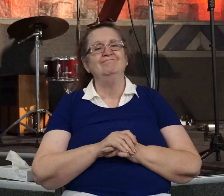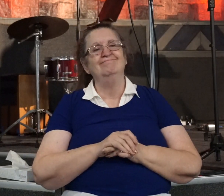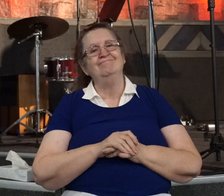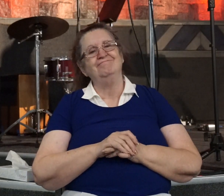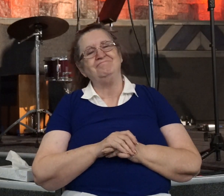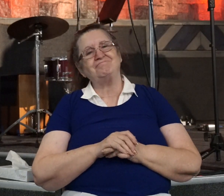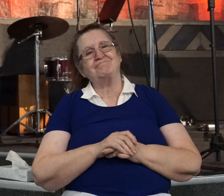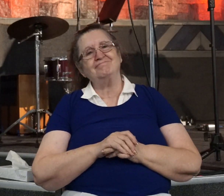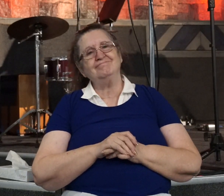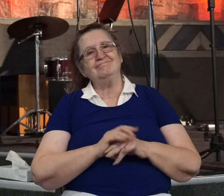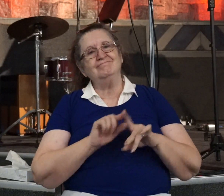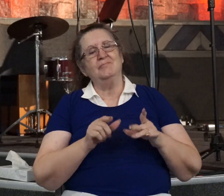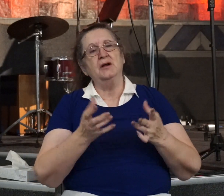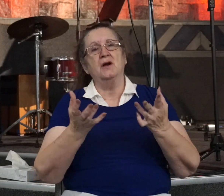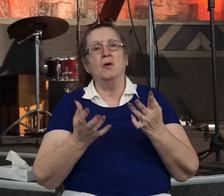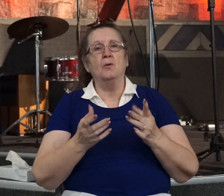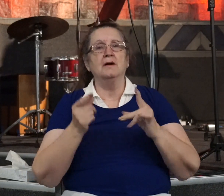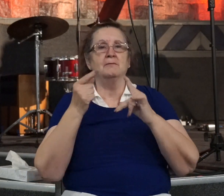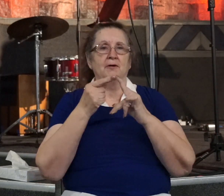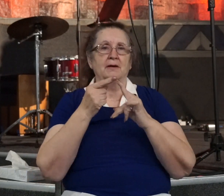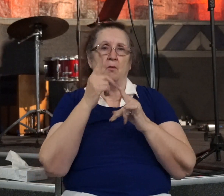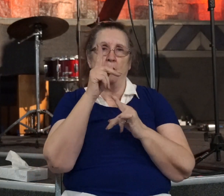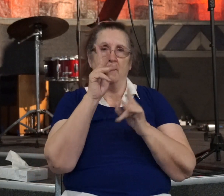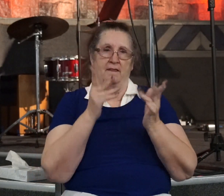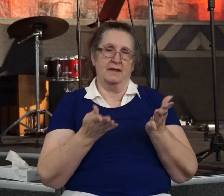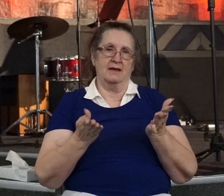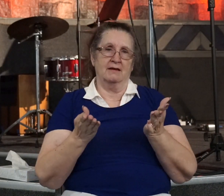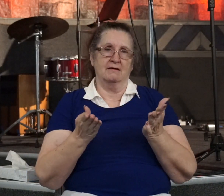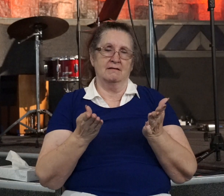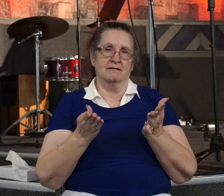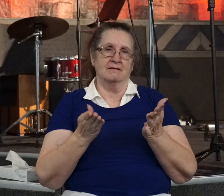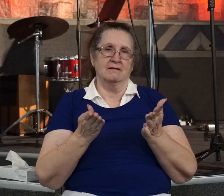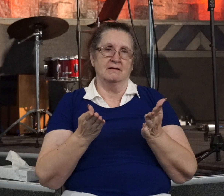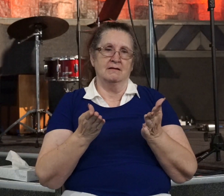But I want to point this one of us, out as I'm closing now.